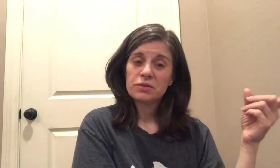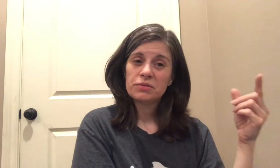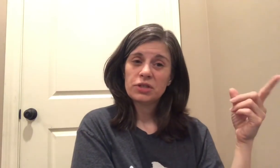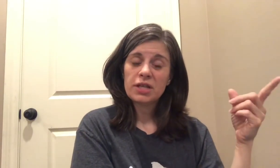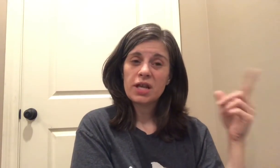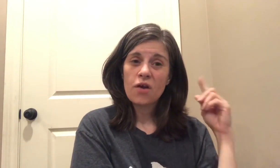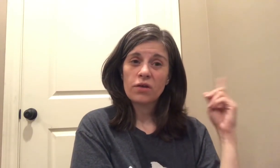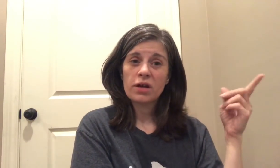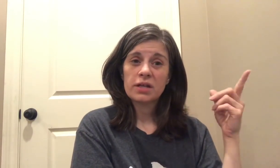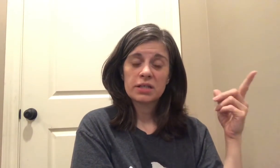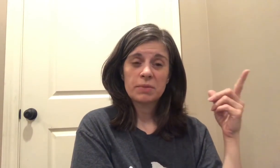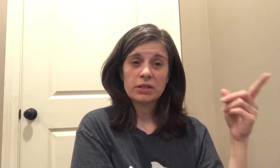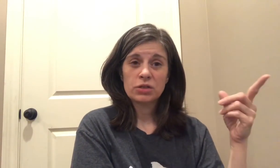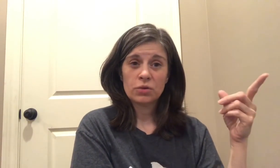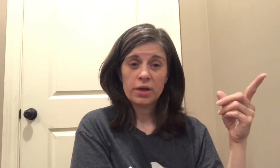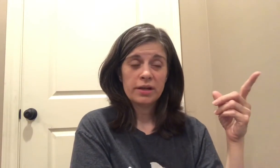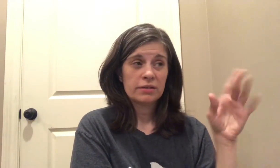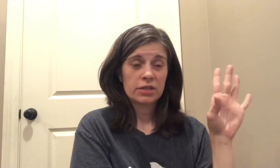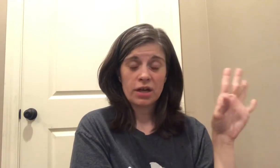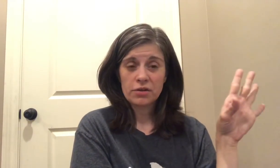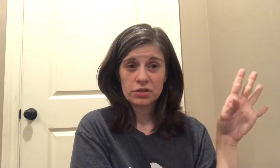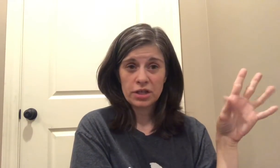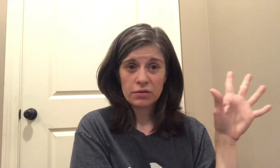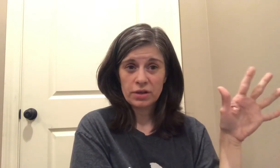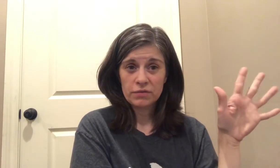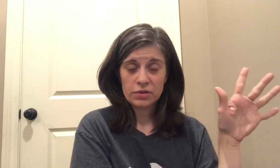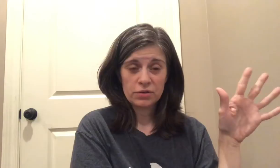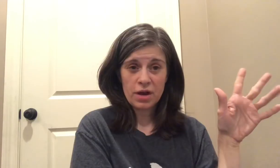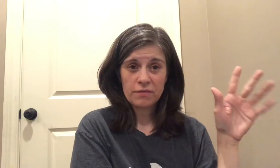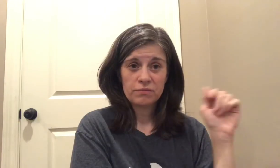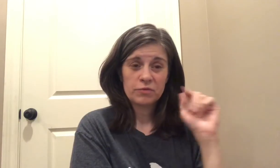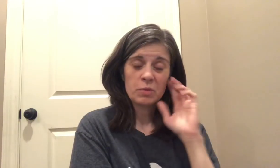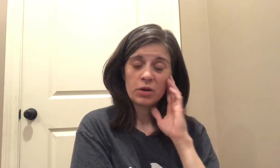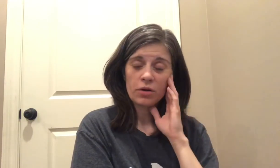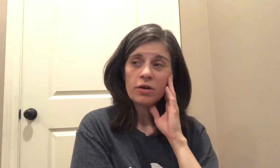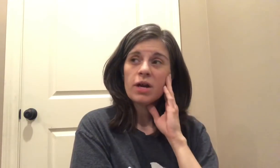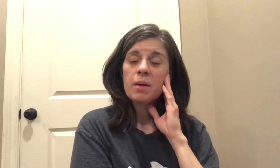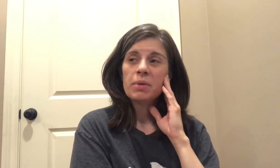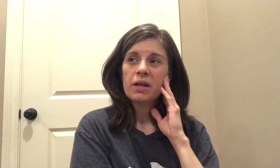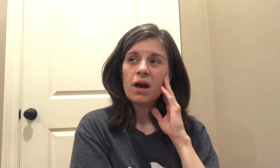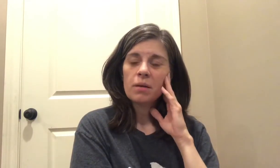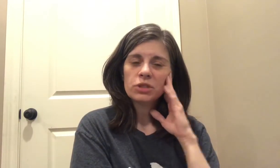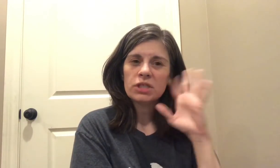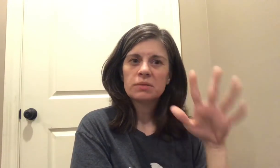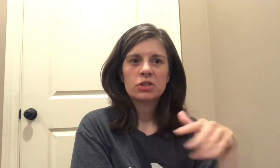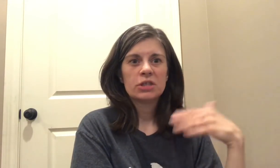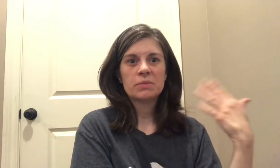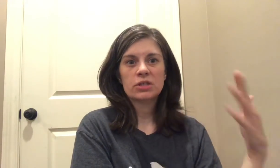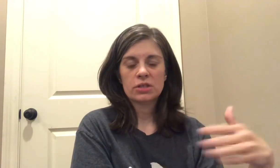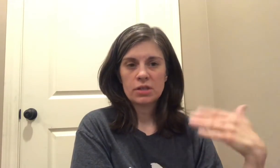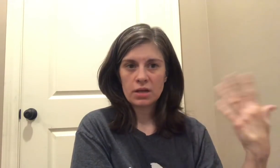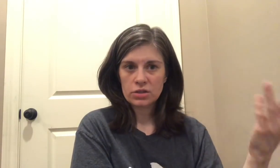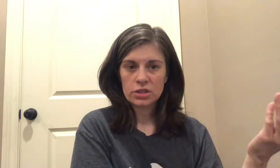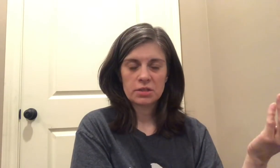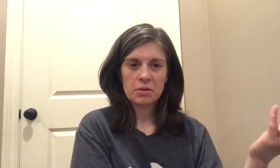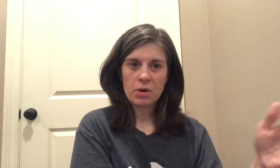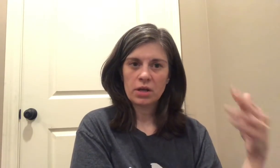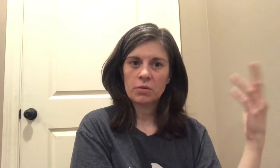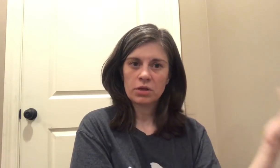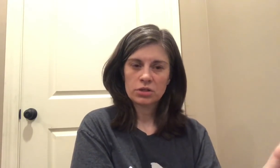Jenny over at unexpected joy check out her channel if you're not familiar but um she's she's mentioned that she's gonna be working with her